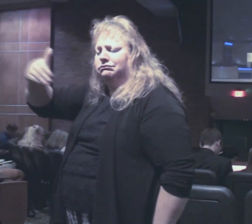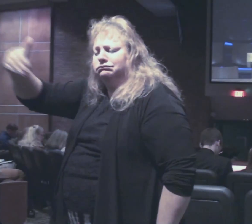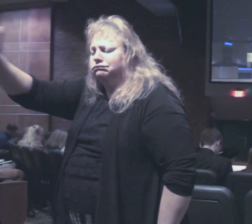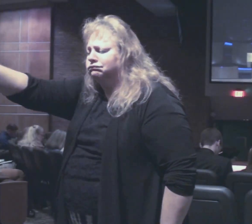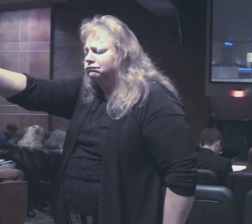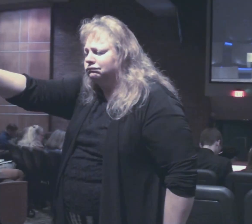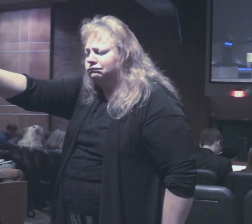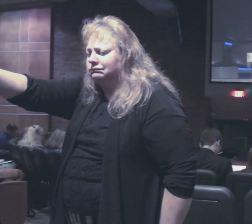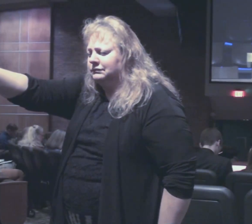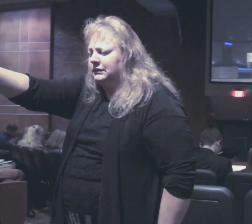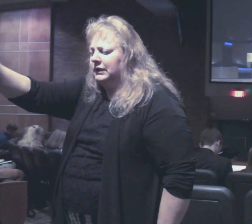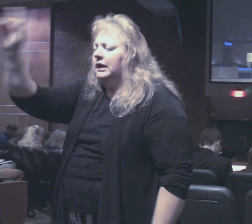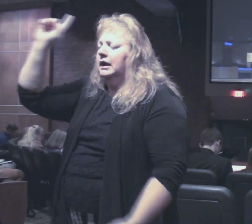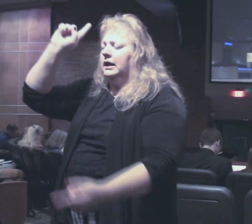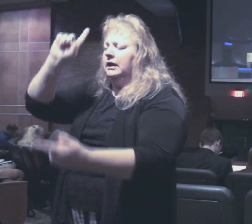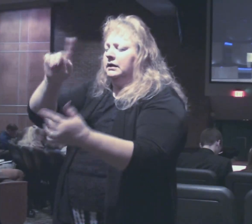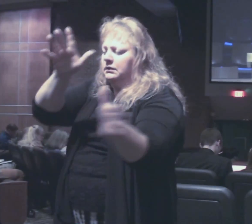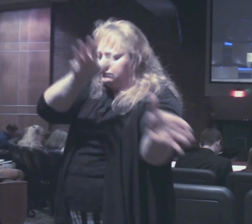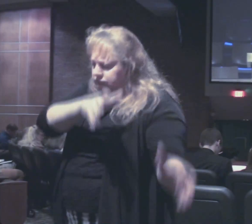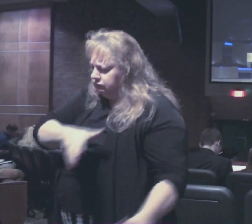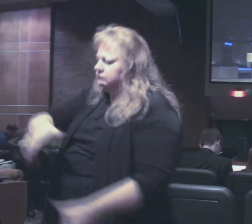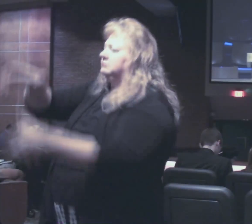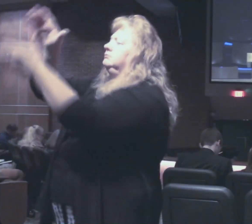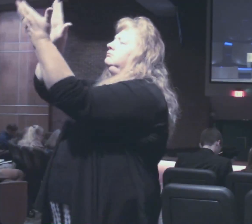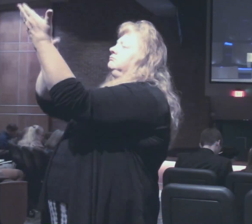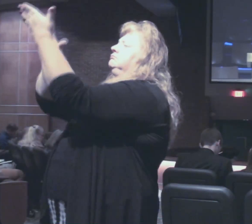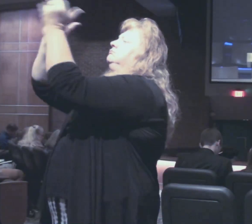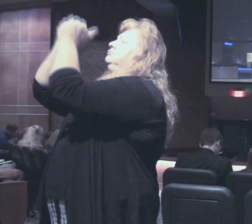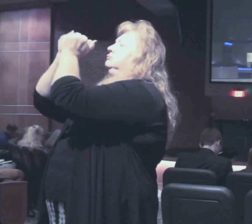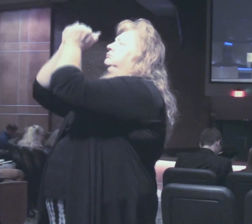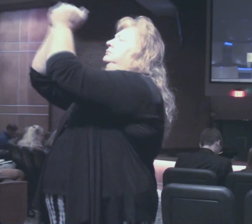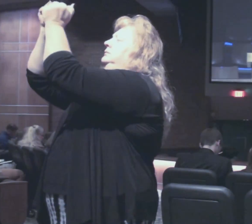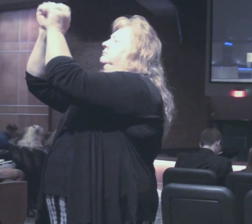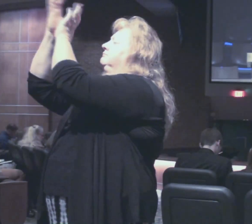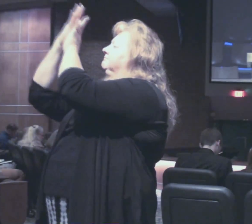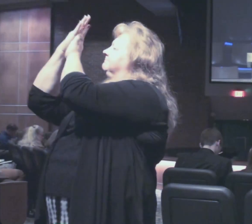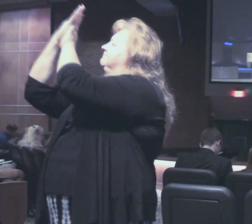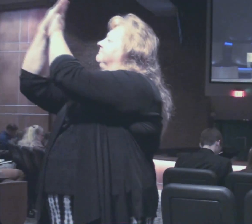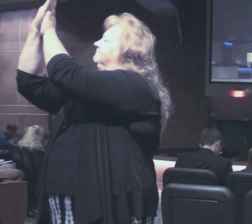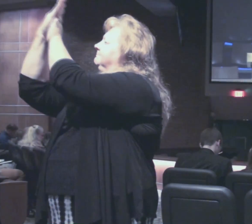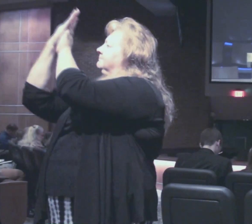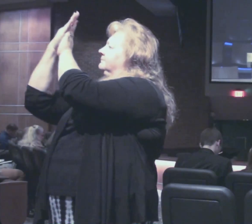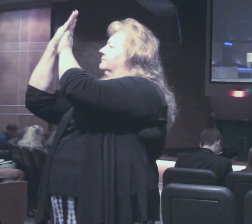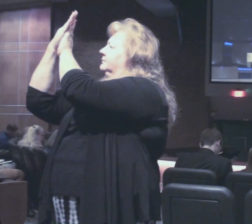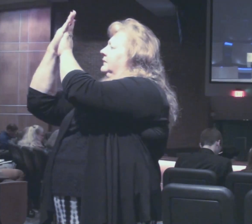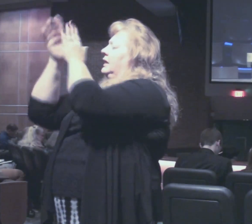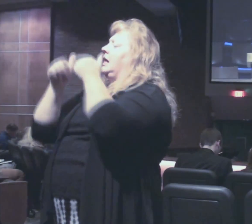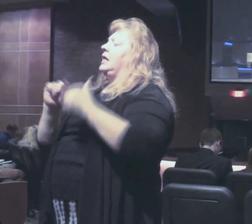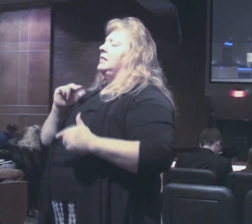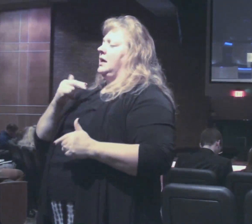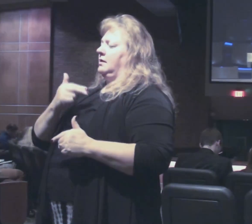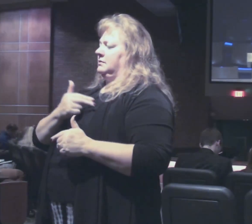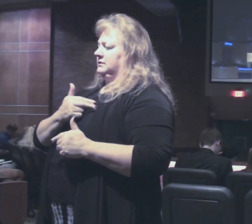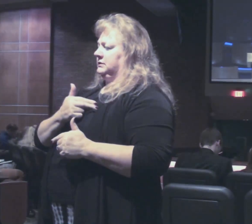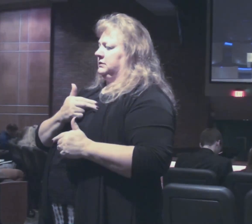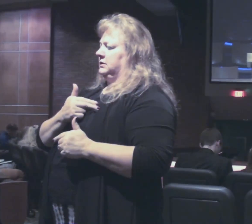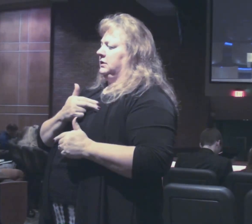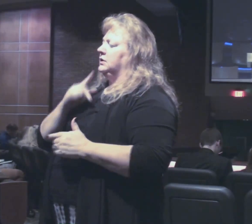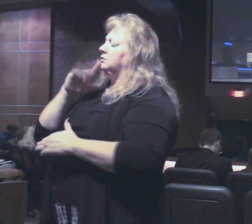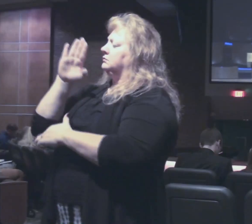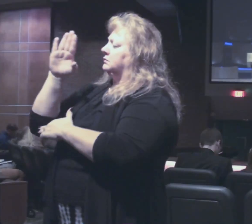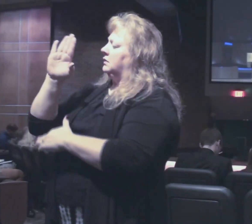future till we're gathered into the glory of your presence may our lives be a testimony